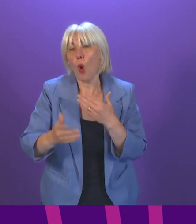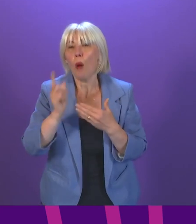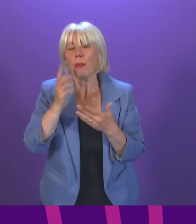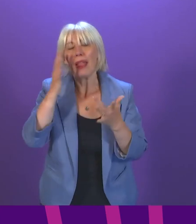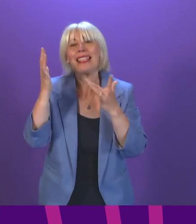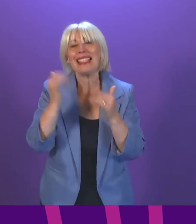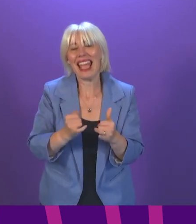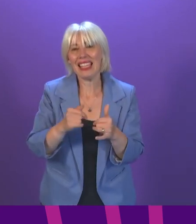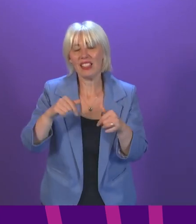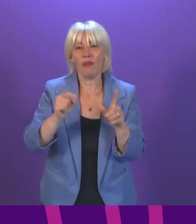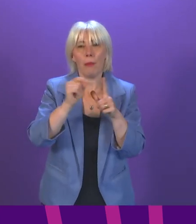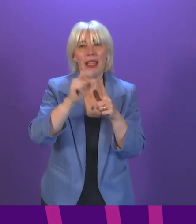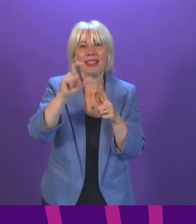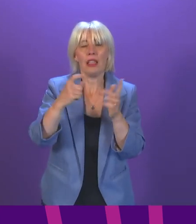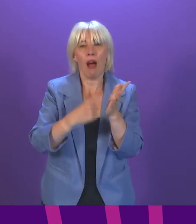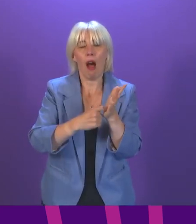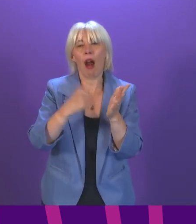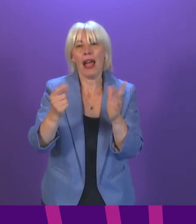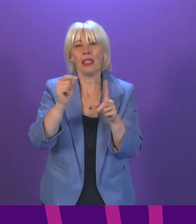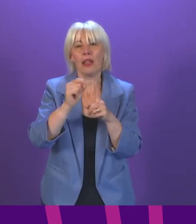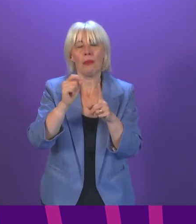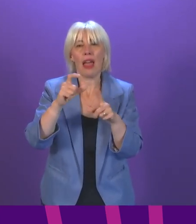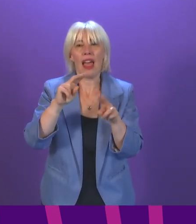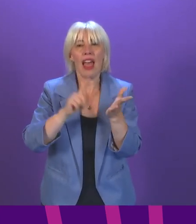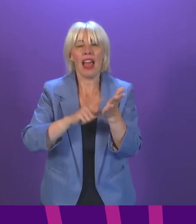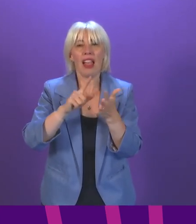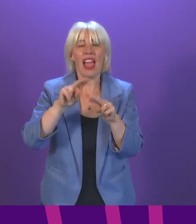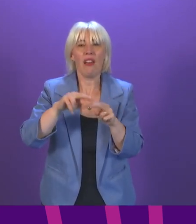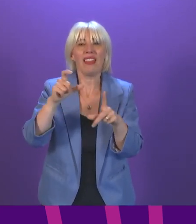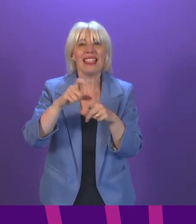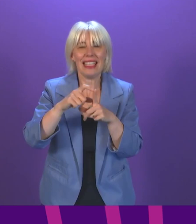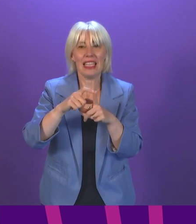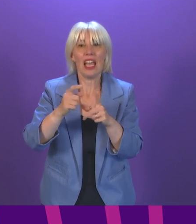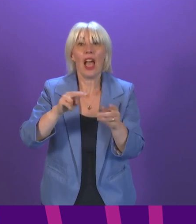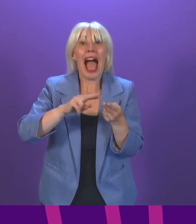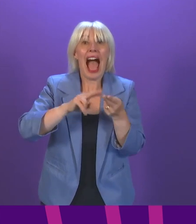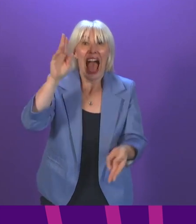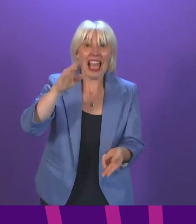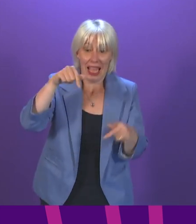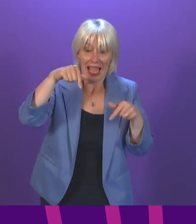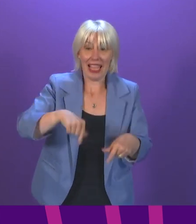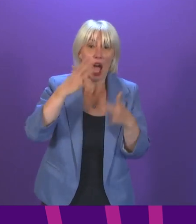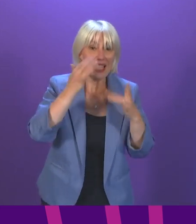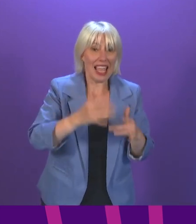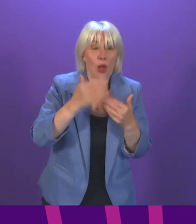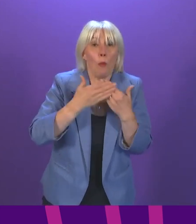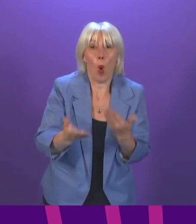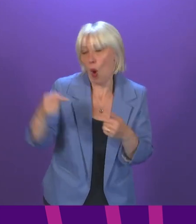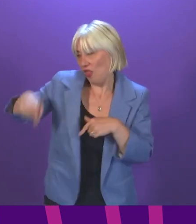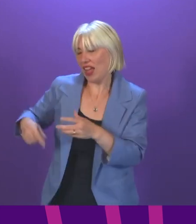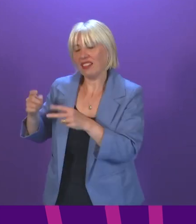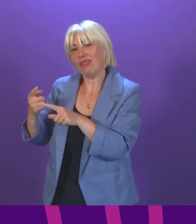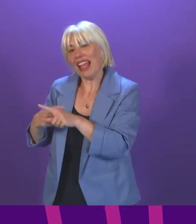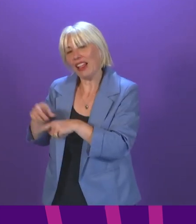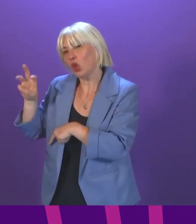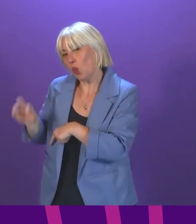for both PCR and LFD tests have been significantly higher than in England and Wales. However, this is reflective of the